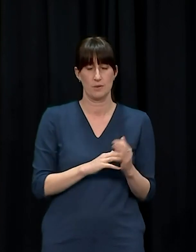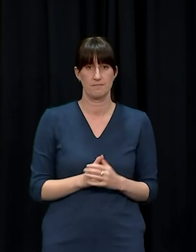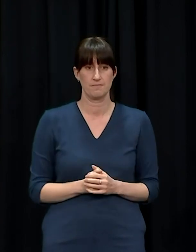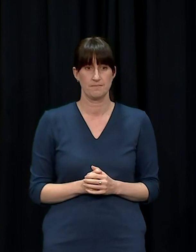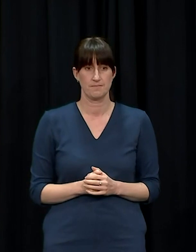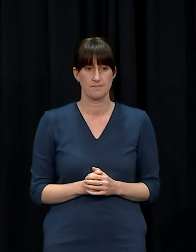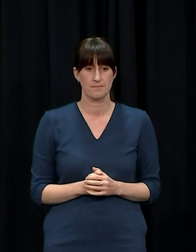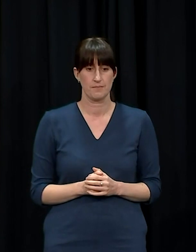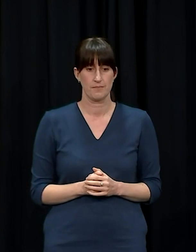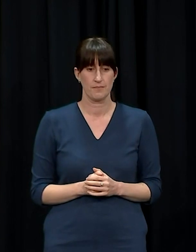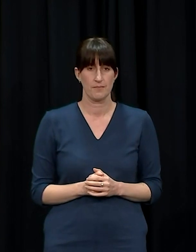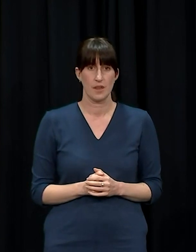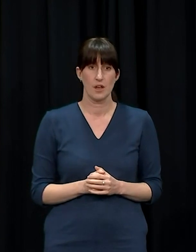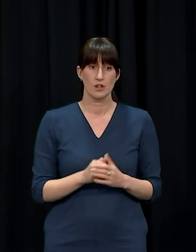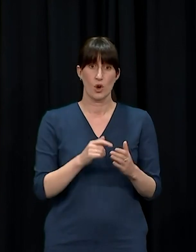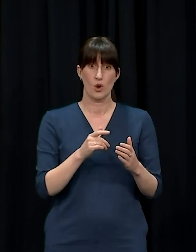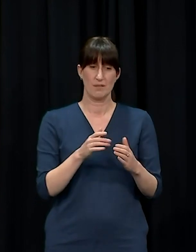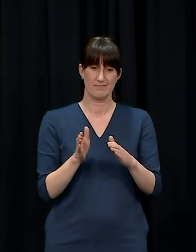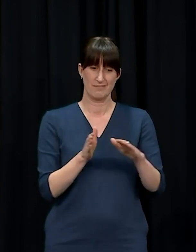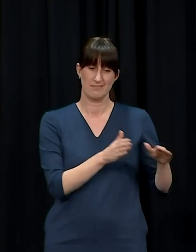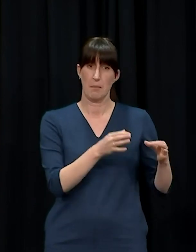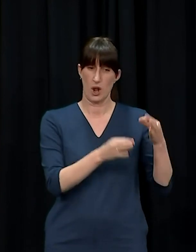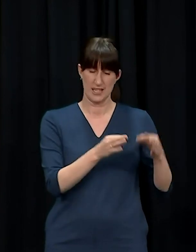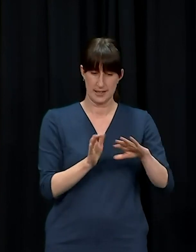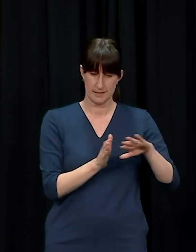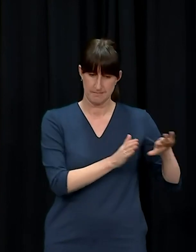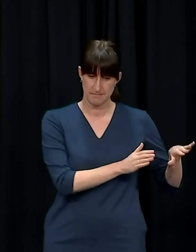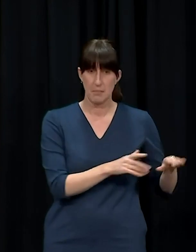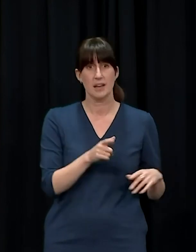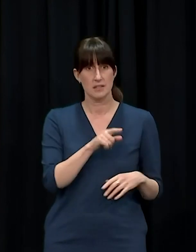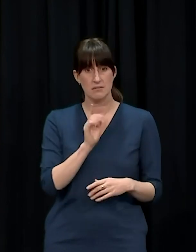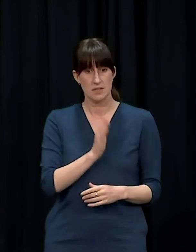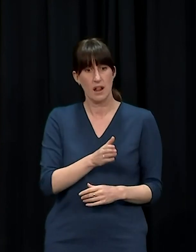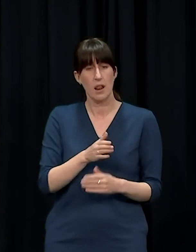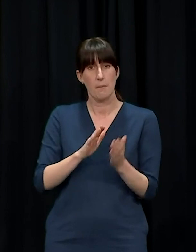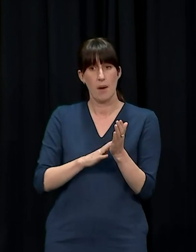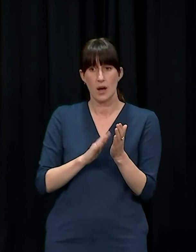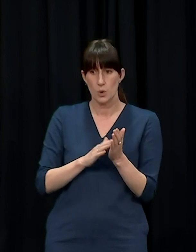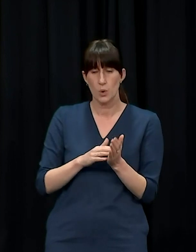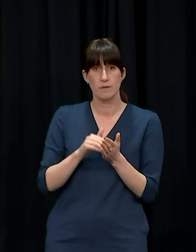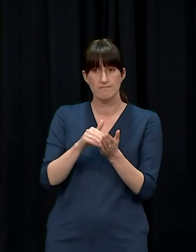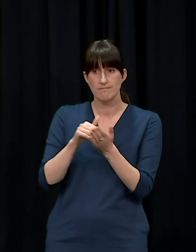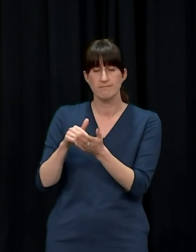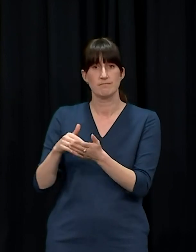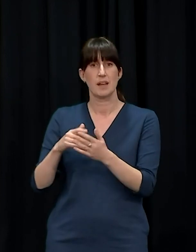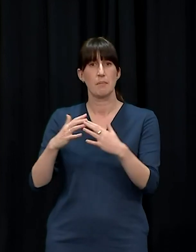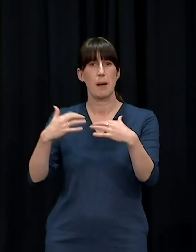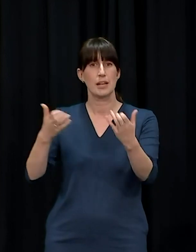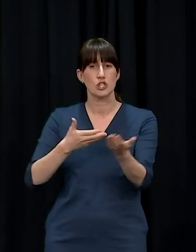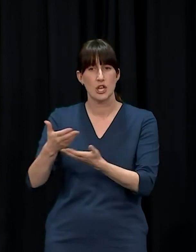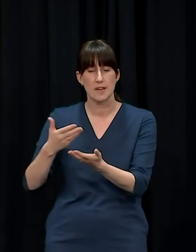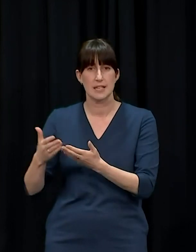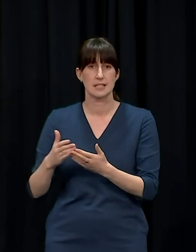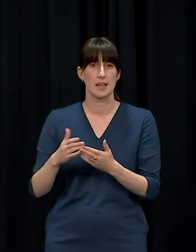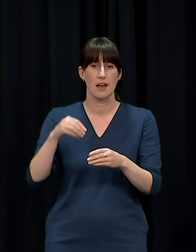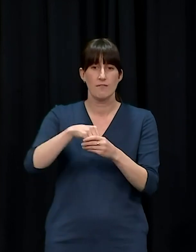time in politics, I want to acknowledge, too, his extraordinary public service continued. He was the chair of New Zealand Post. He was involved in the